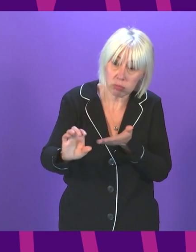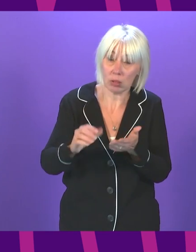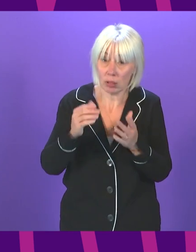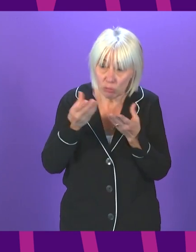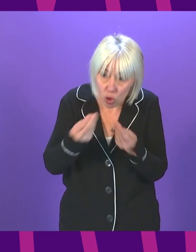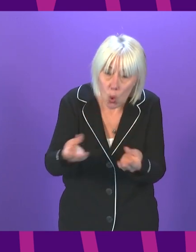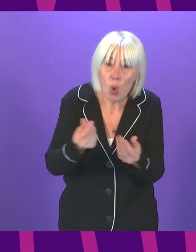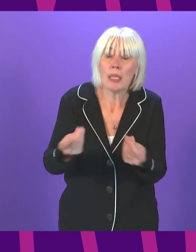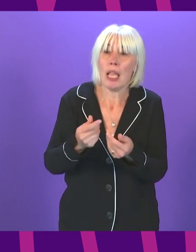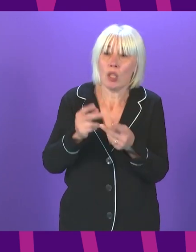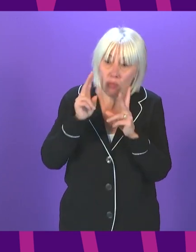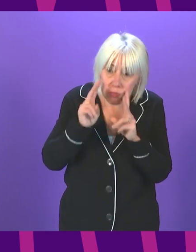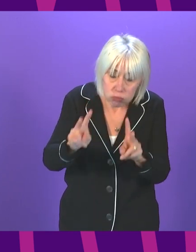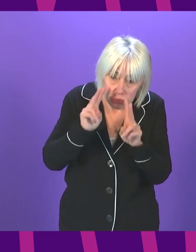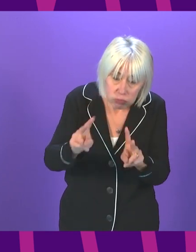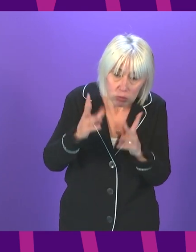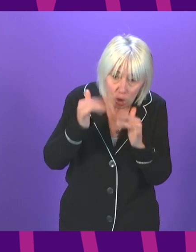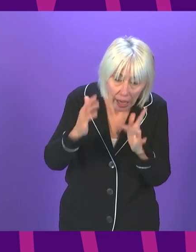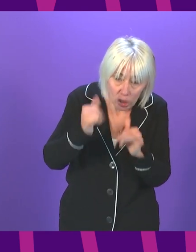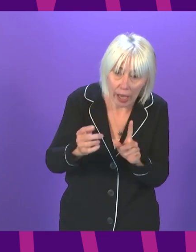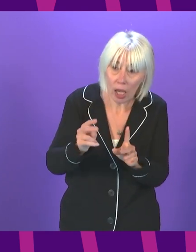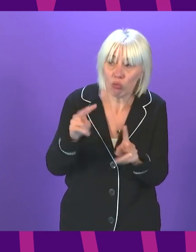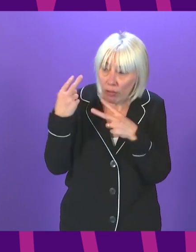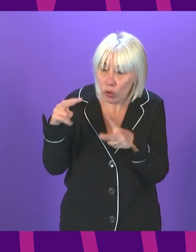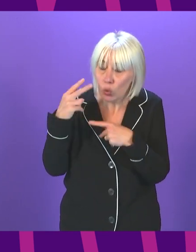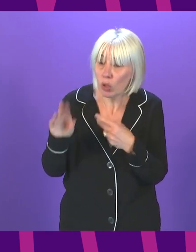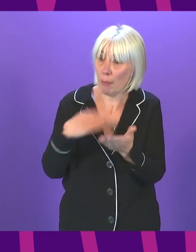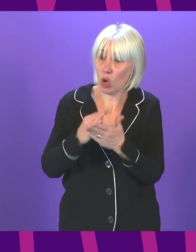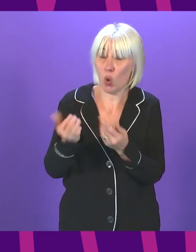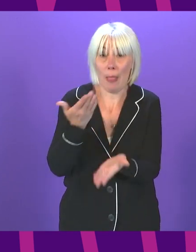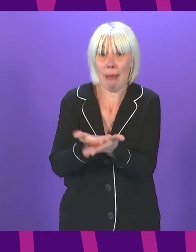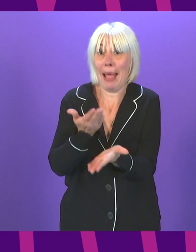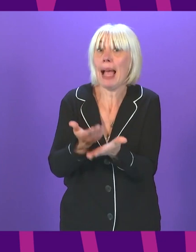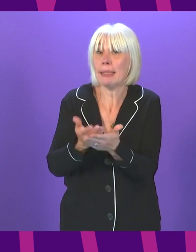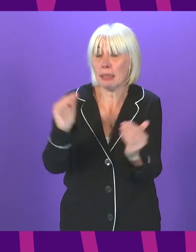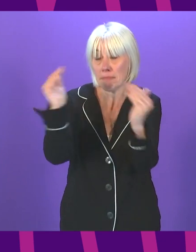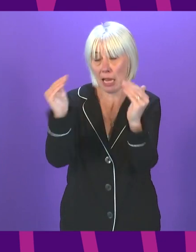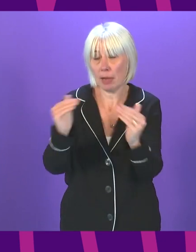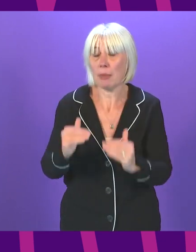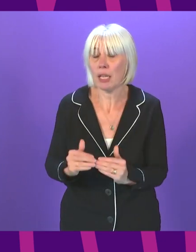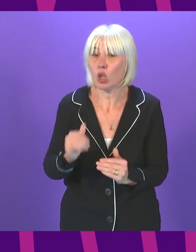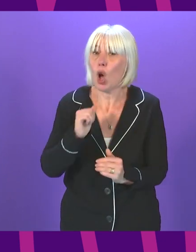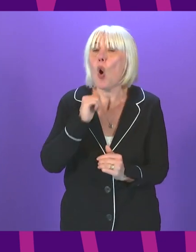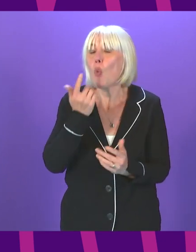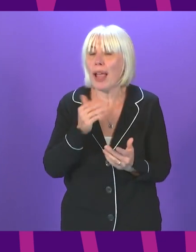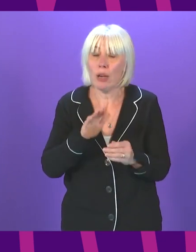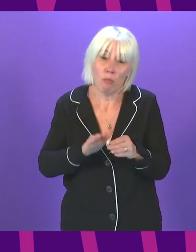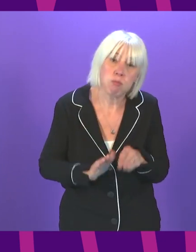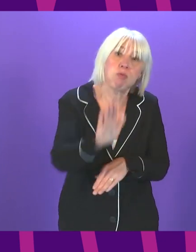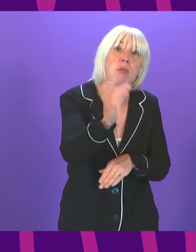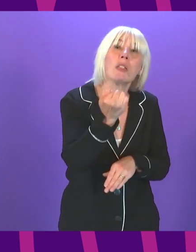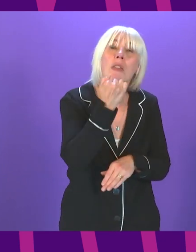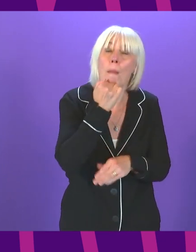we continue to work with it to ensure that it can meet the demands on it. Demands will always be higher when cases are higher.